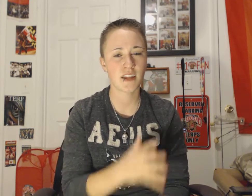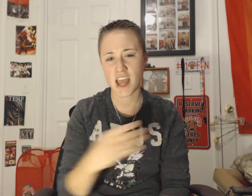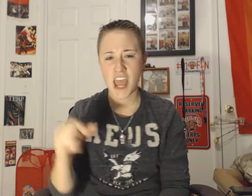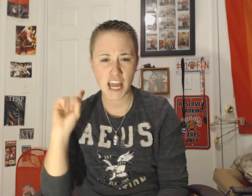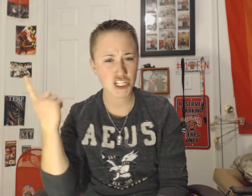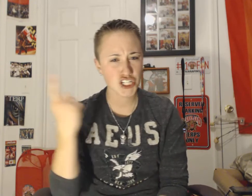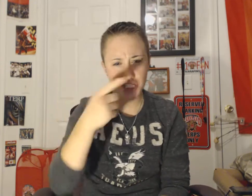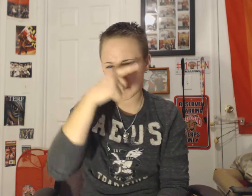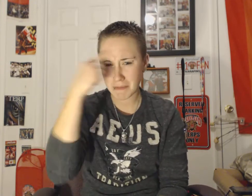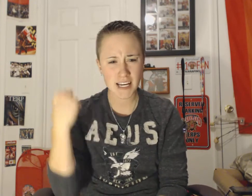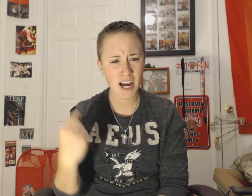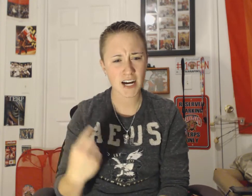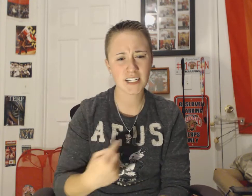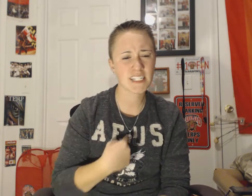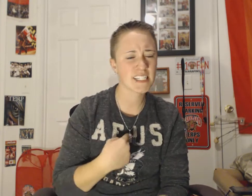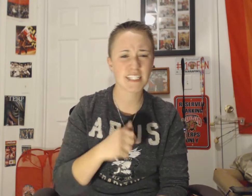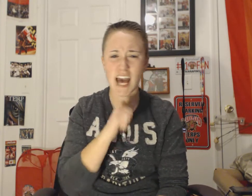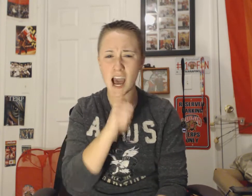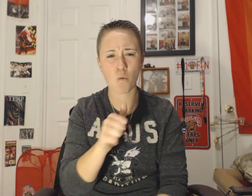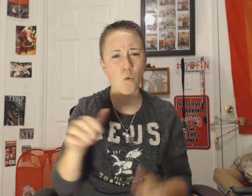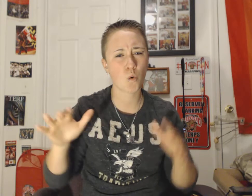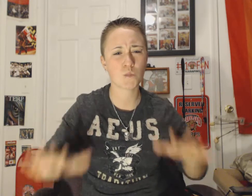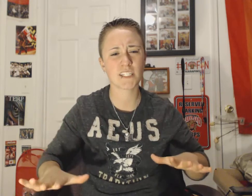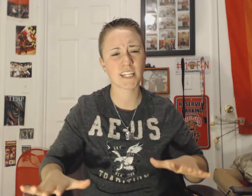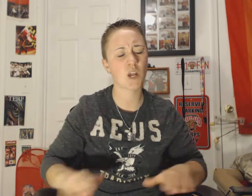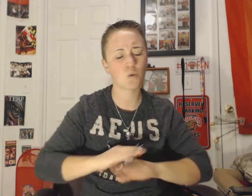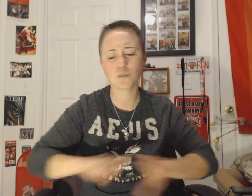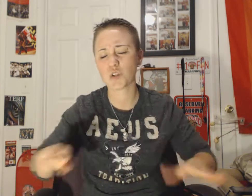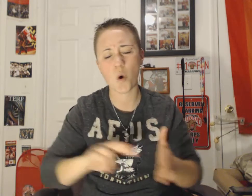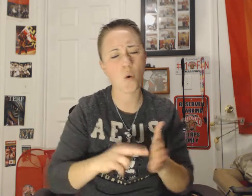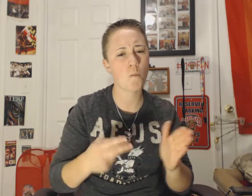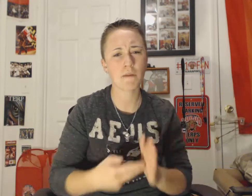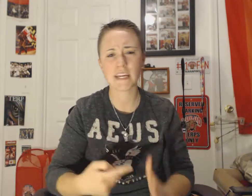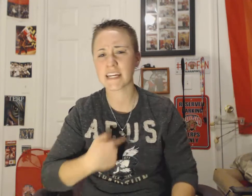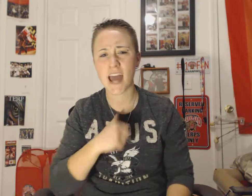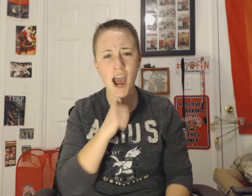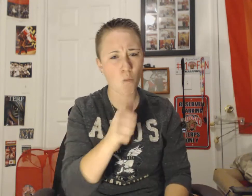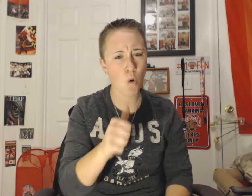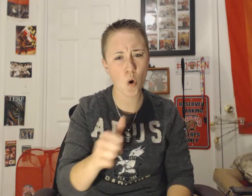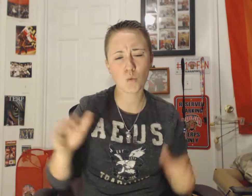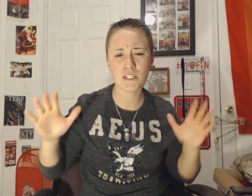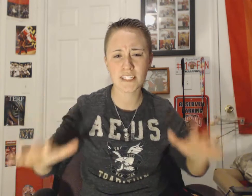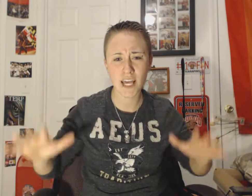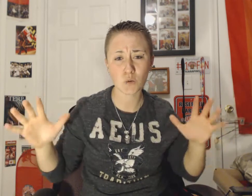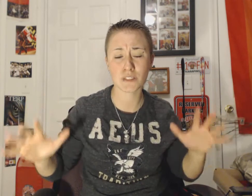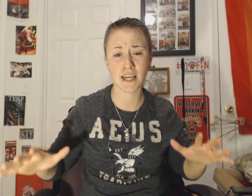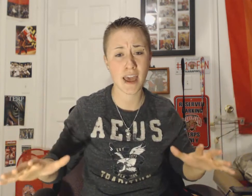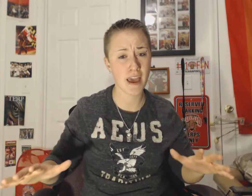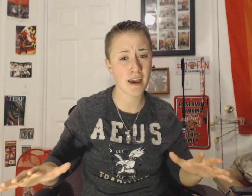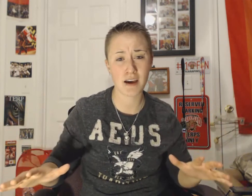And just because I won't settle down Don't I won't settle down